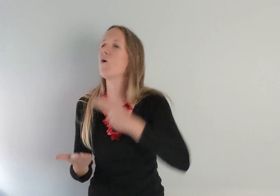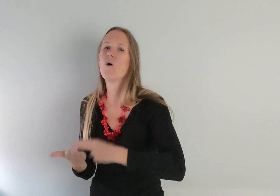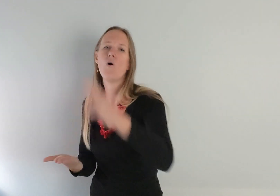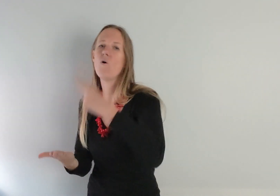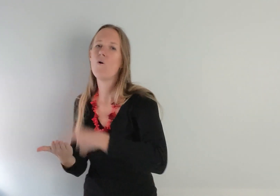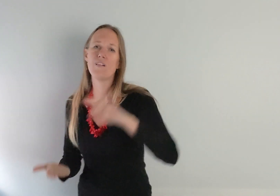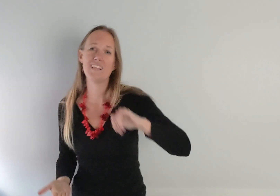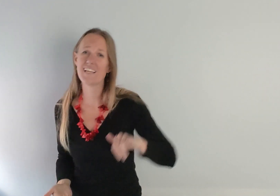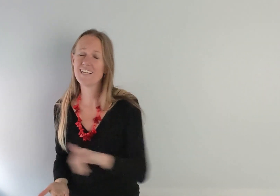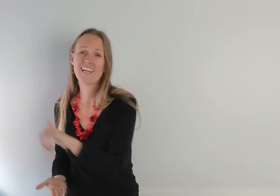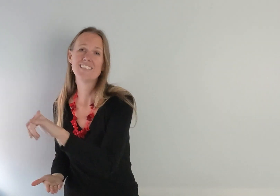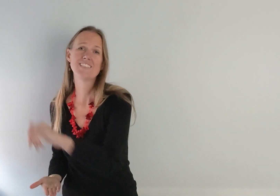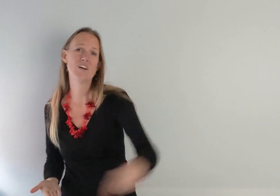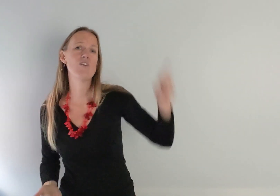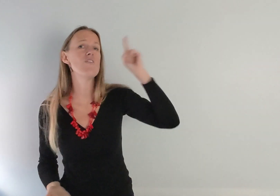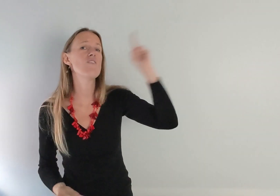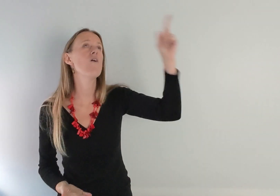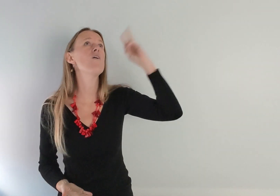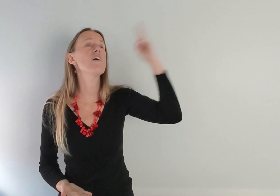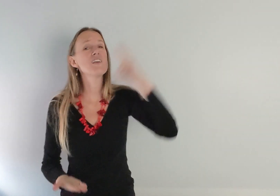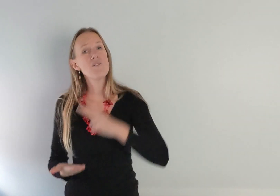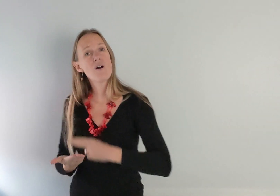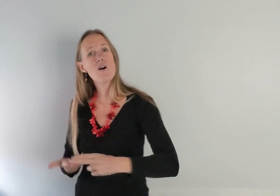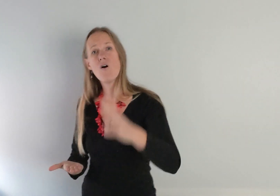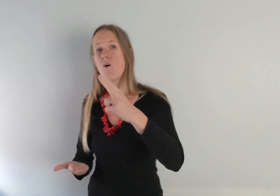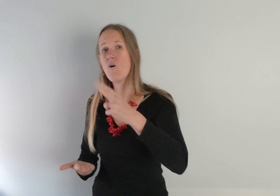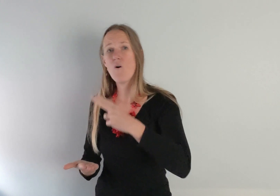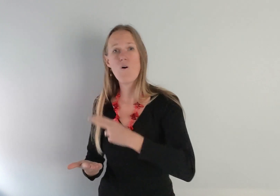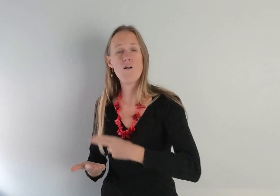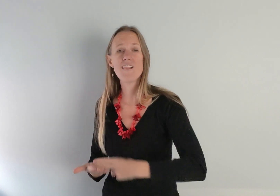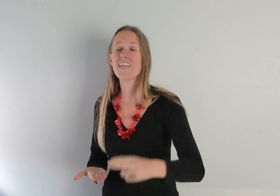holiness For you are holy